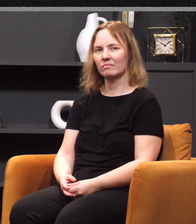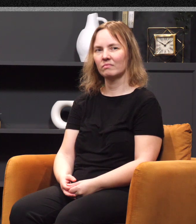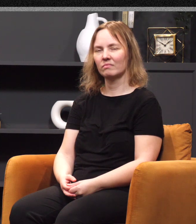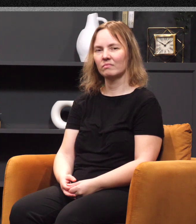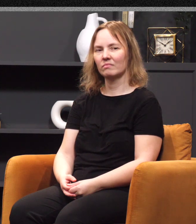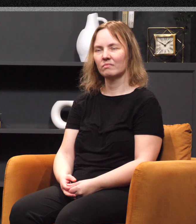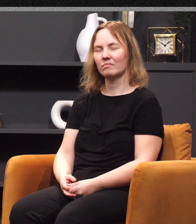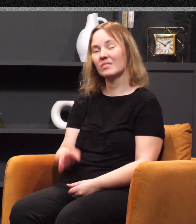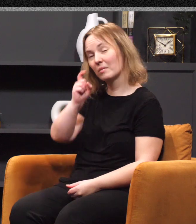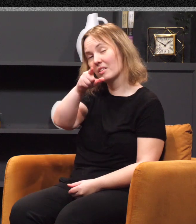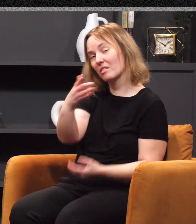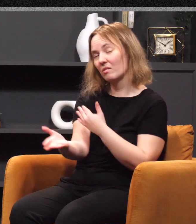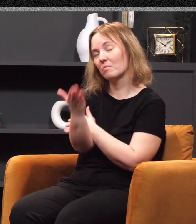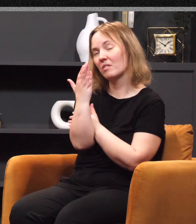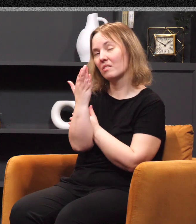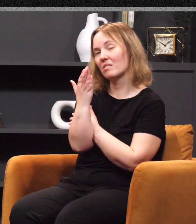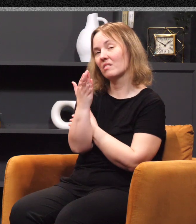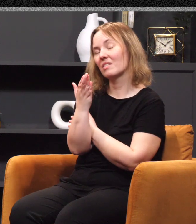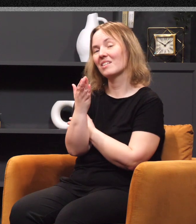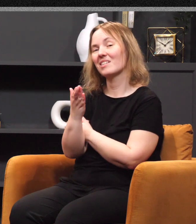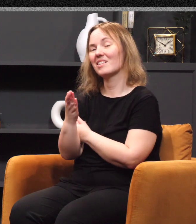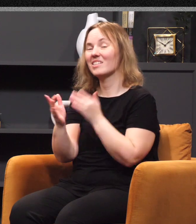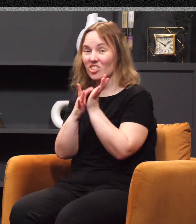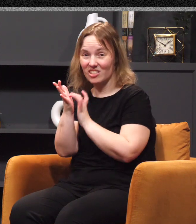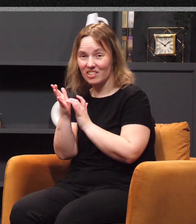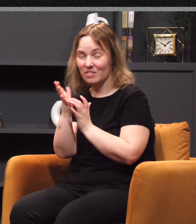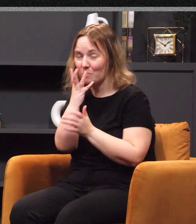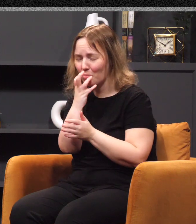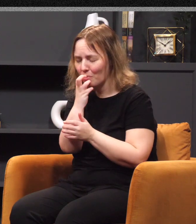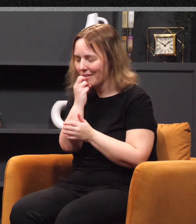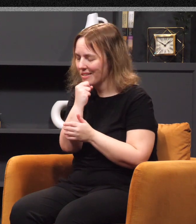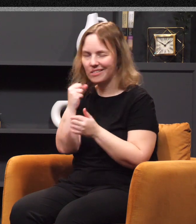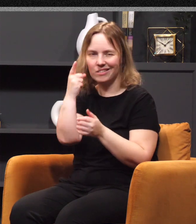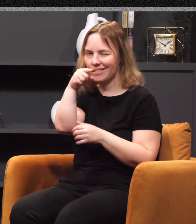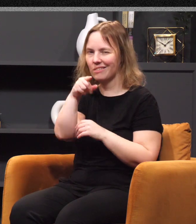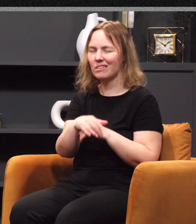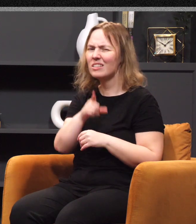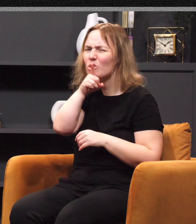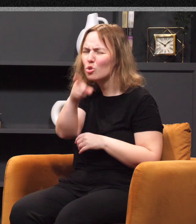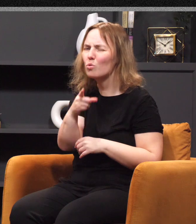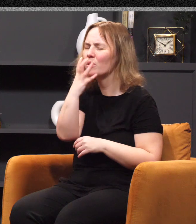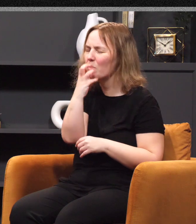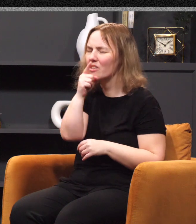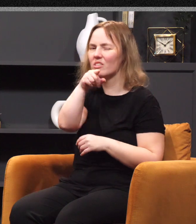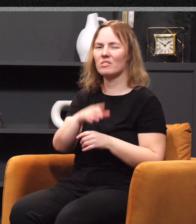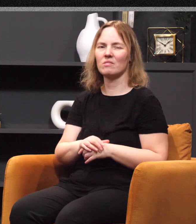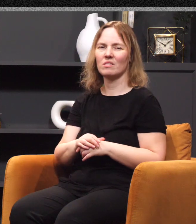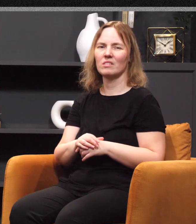Let me ask you this morning, is Jesus precious to you? Is he really precious to you? Is